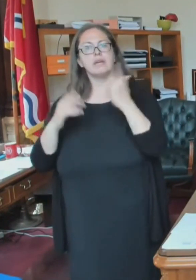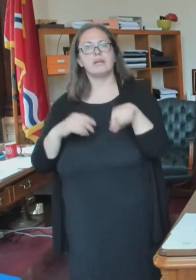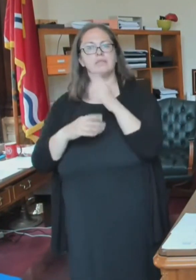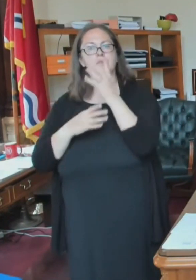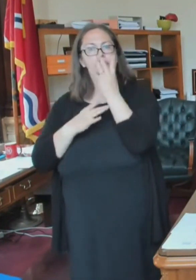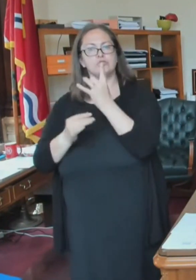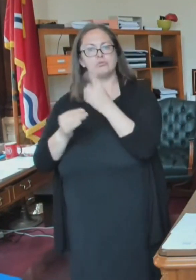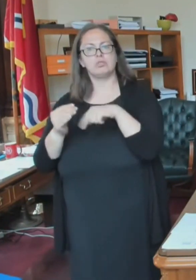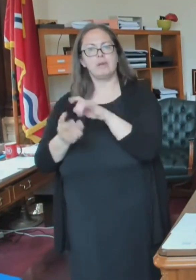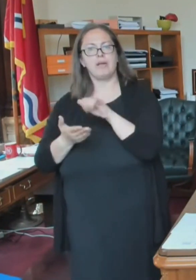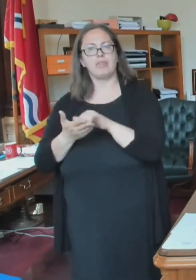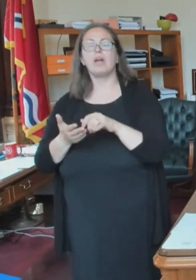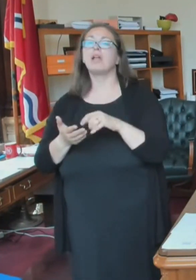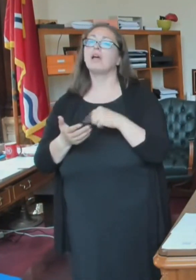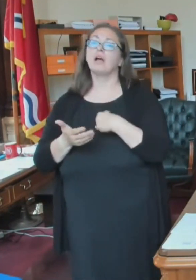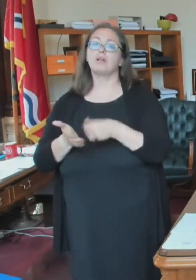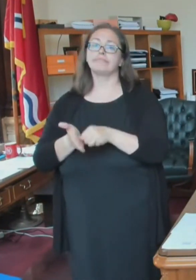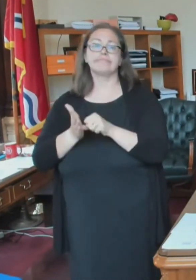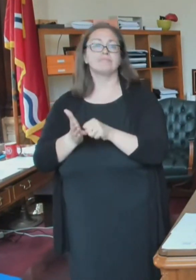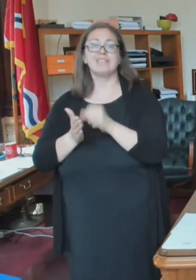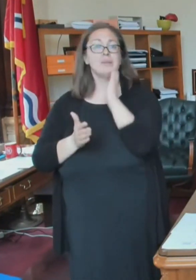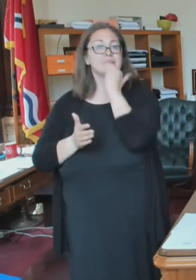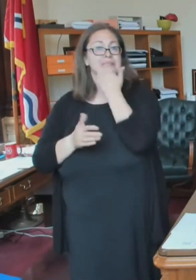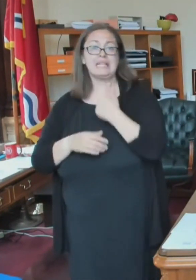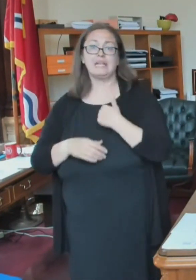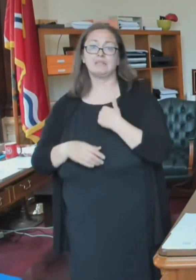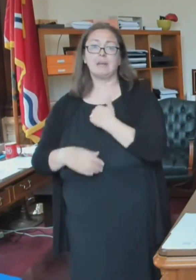that. I just want to reiterate, it was a mistake, and I'm very sorry.